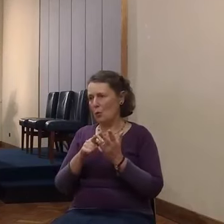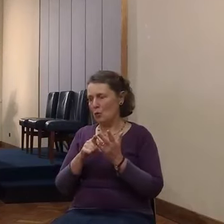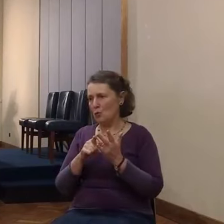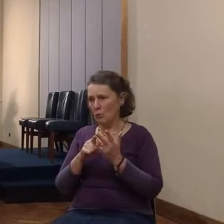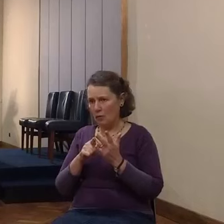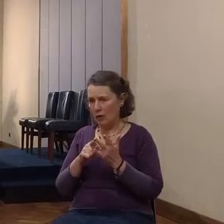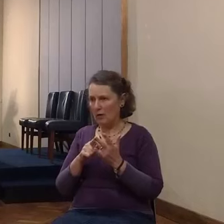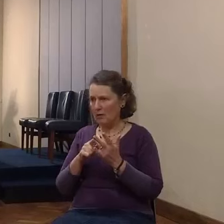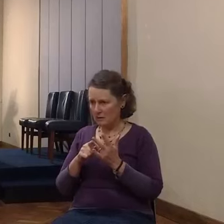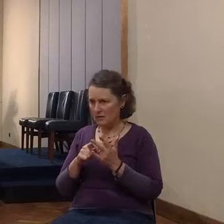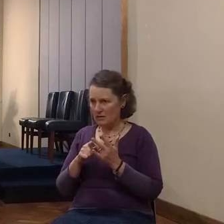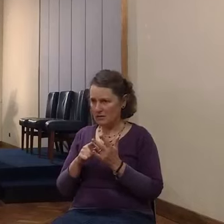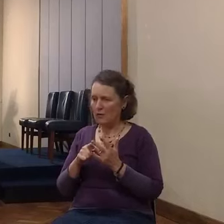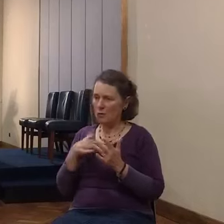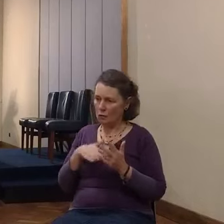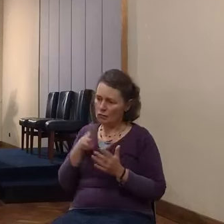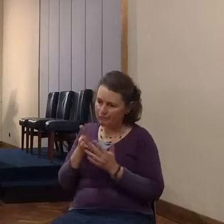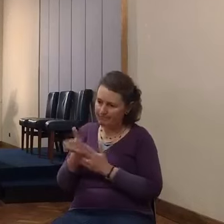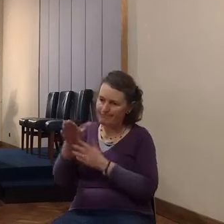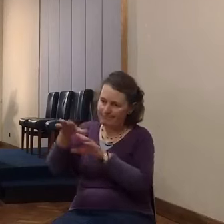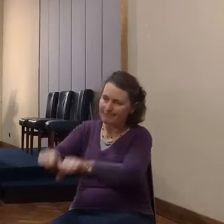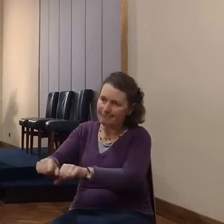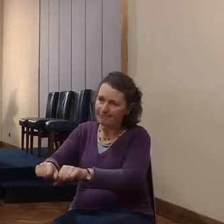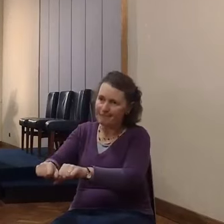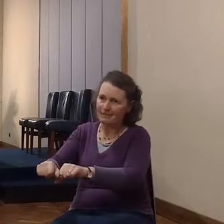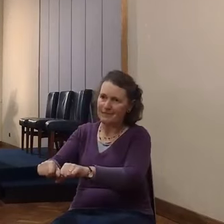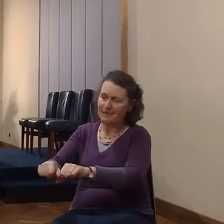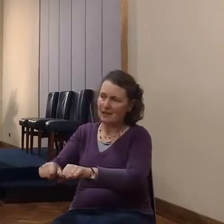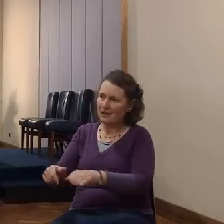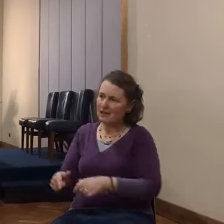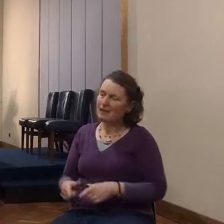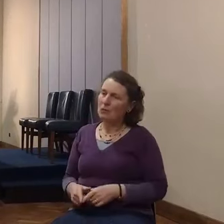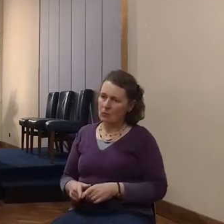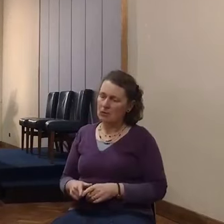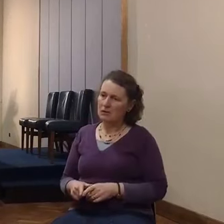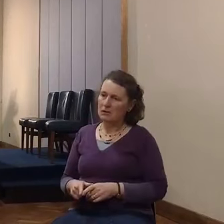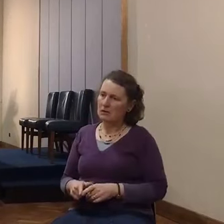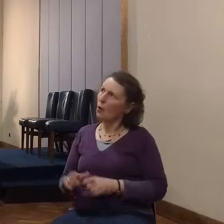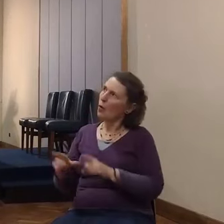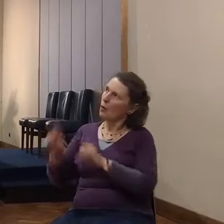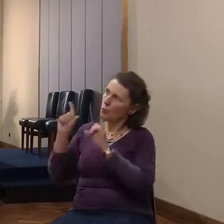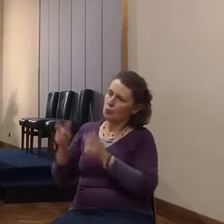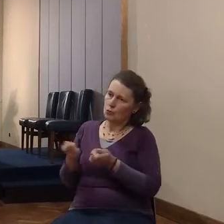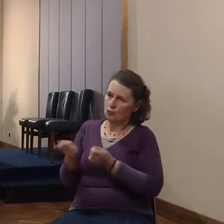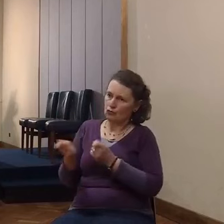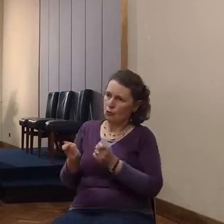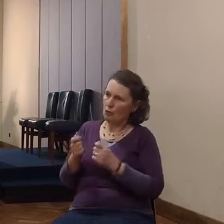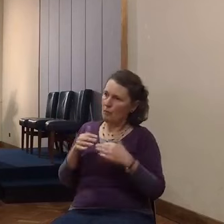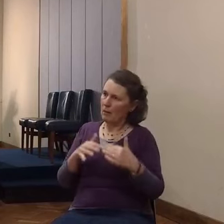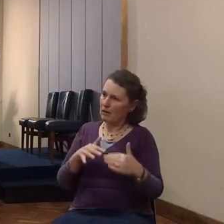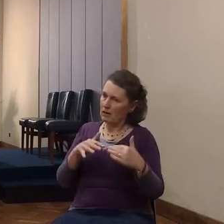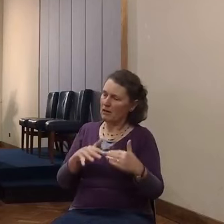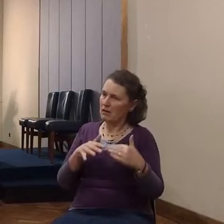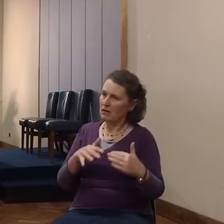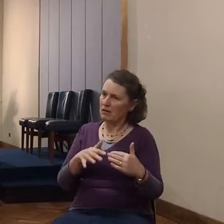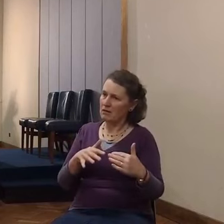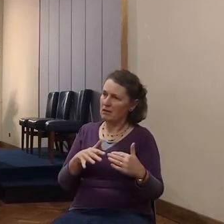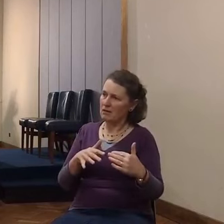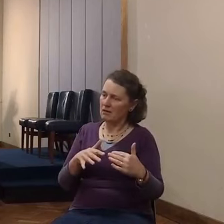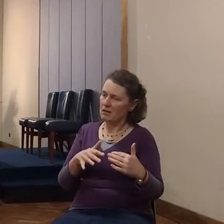so that the Israel can take Jericho, there's a large number of verses given